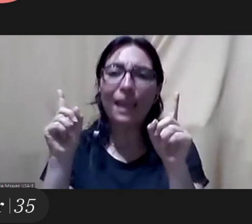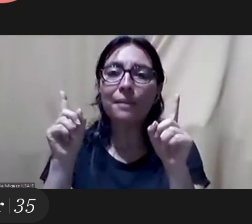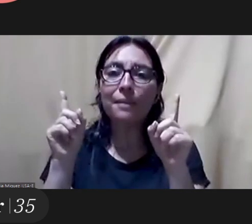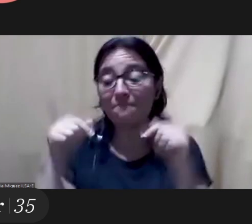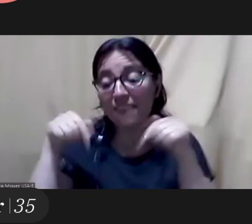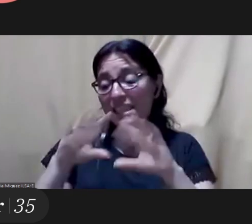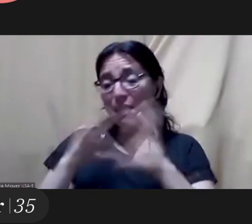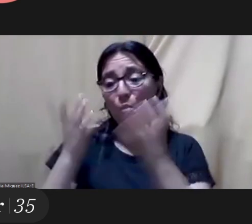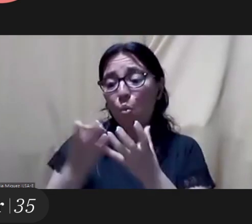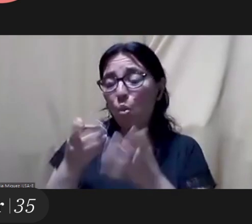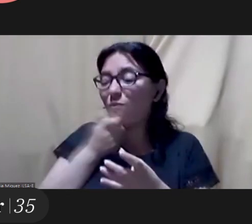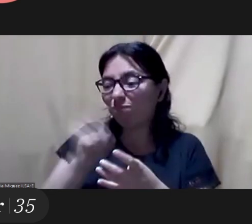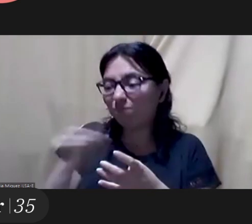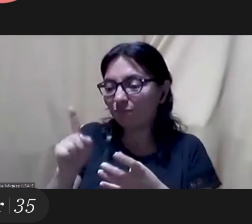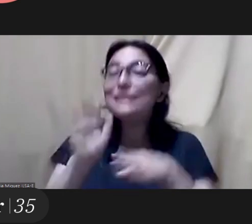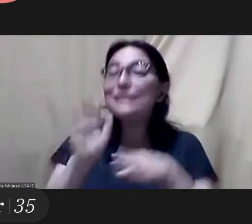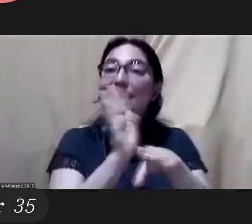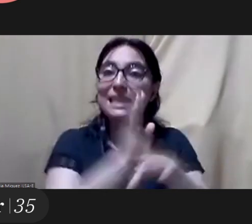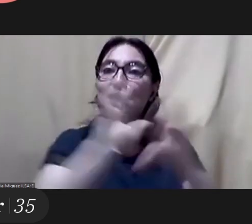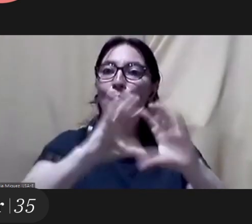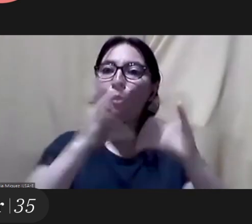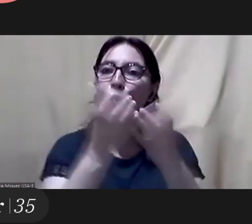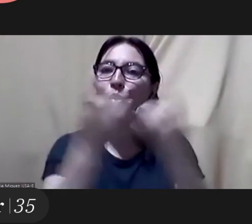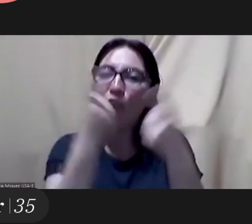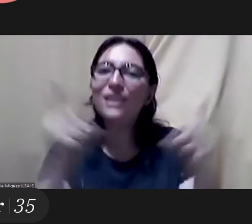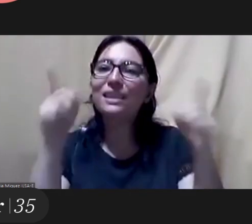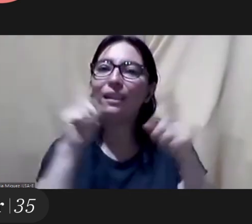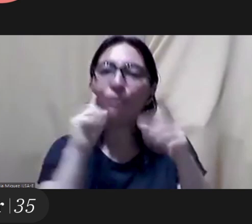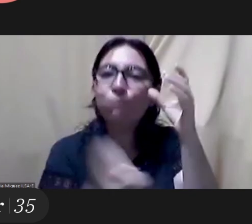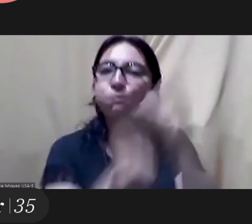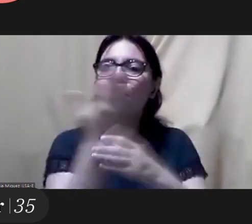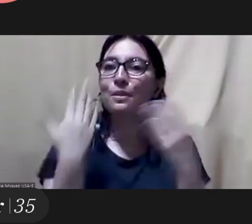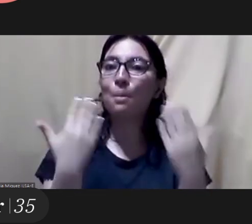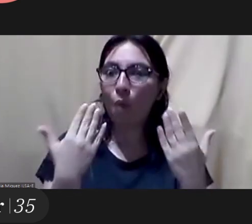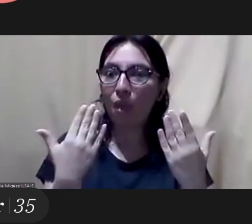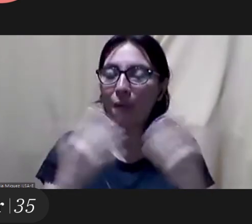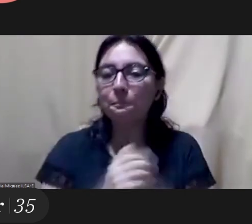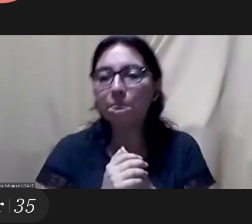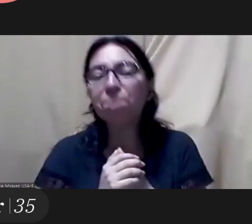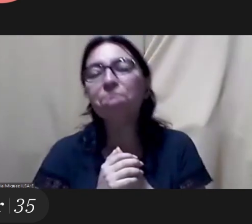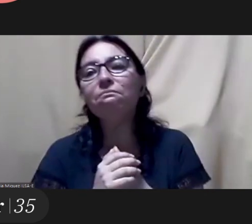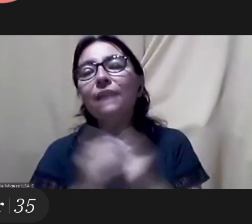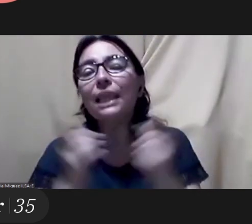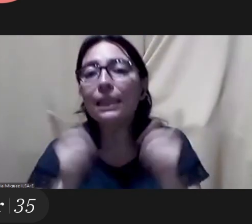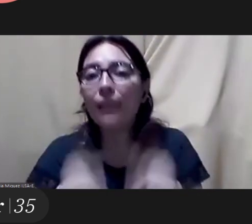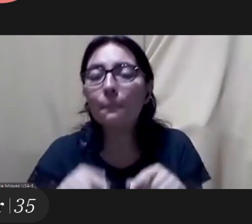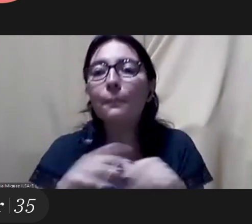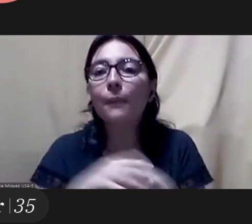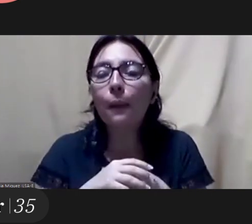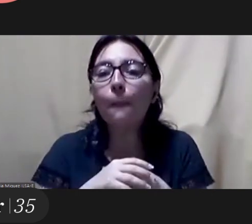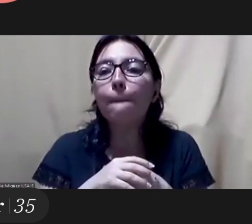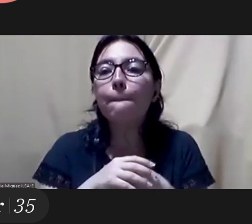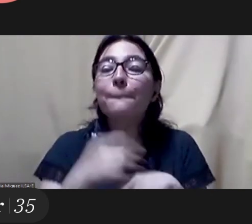one we perhaps experience or we live that we do not like. That on the one hand and on the other,